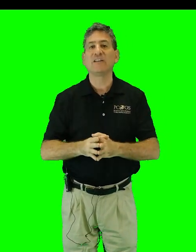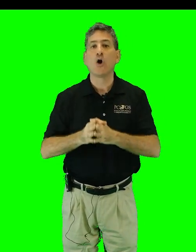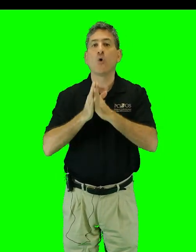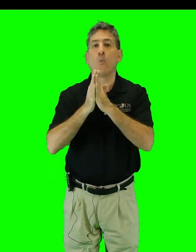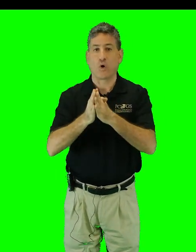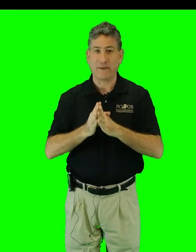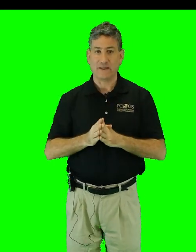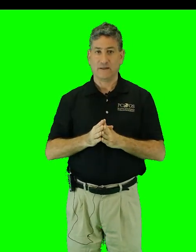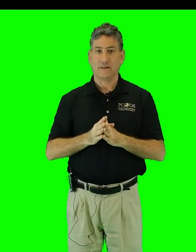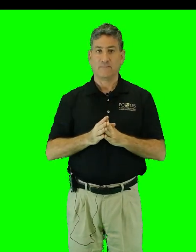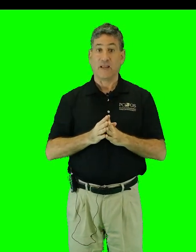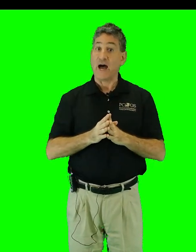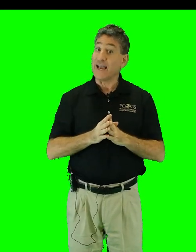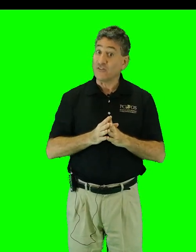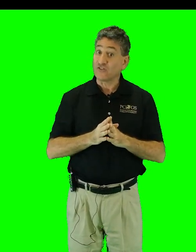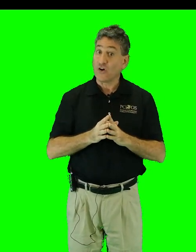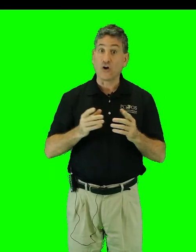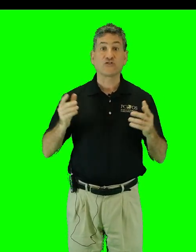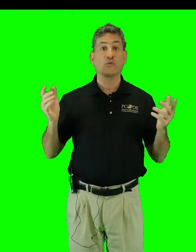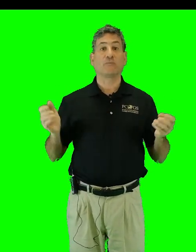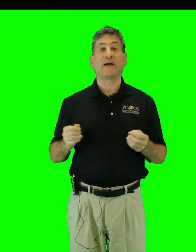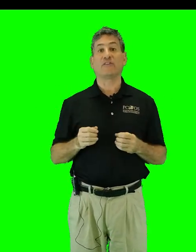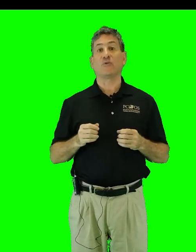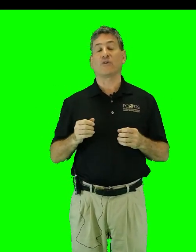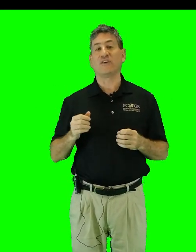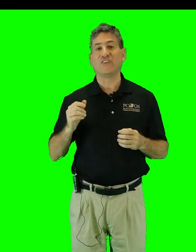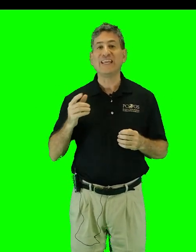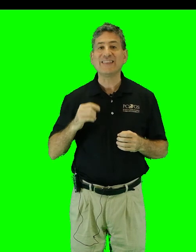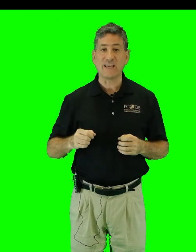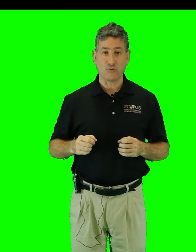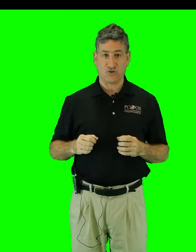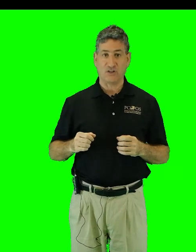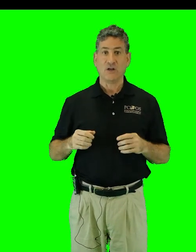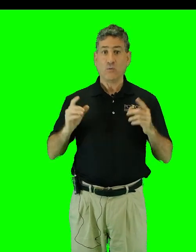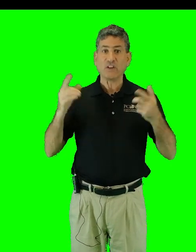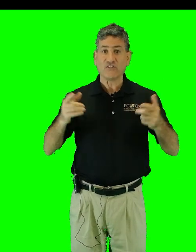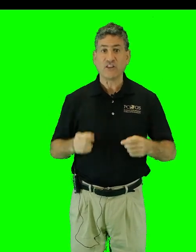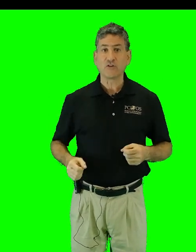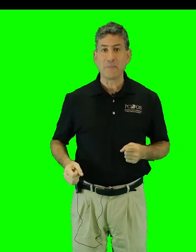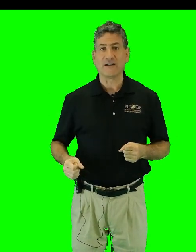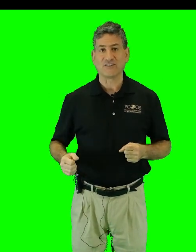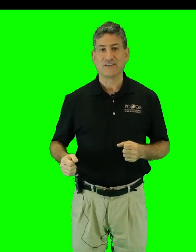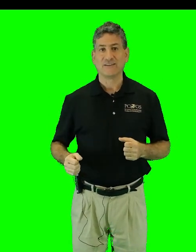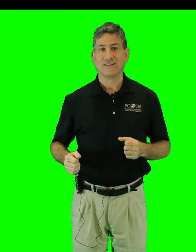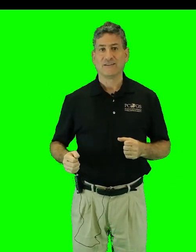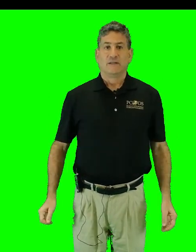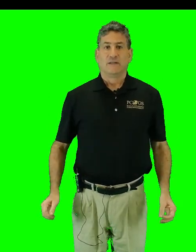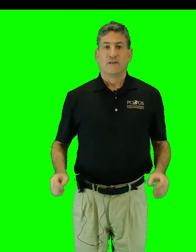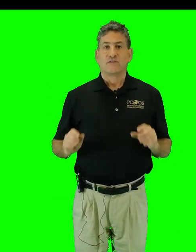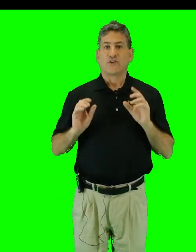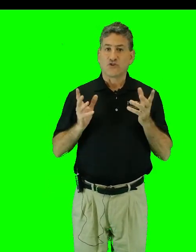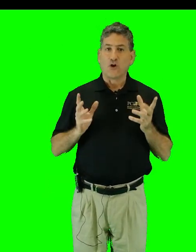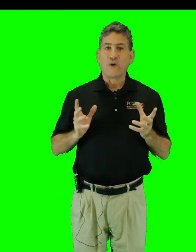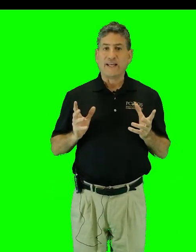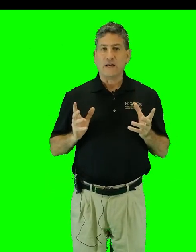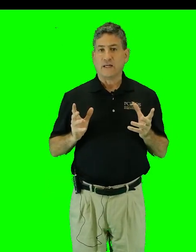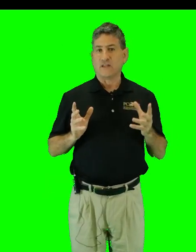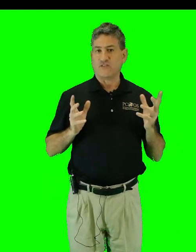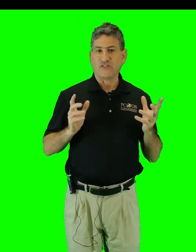warming. Ice also responding to increased heat in the ocean will continue to melt. There's already convincing